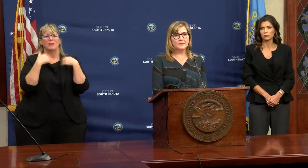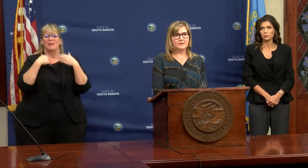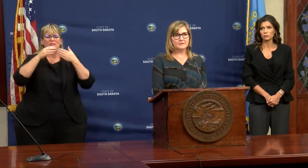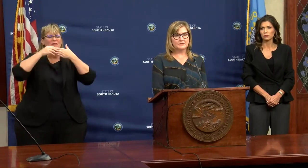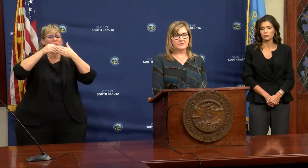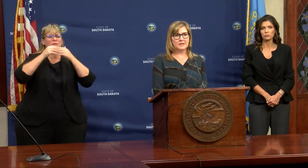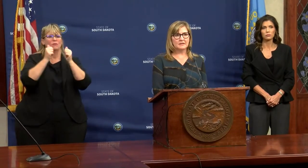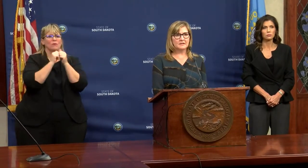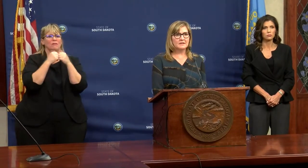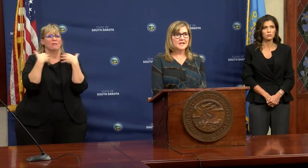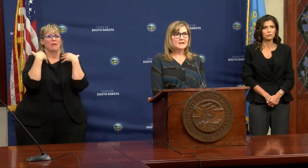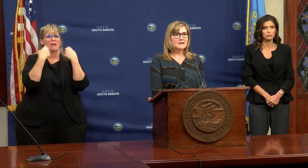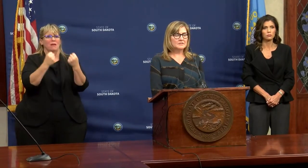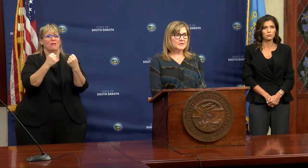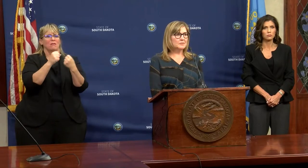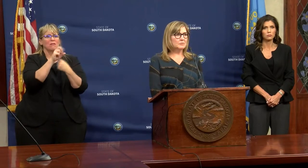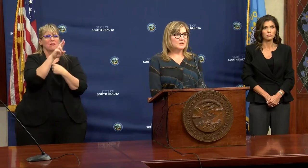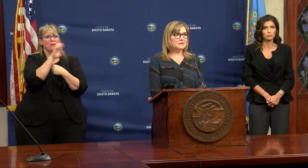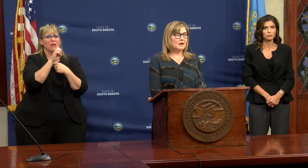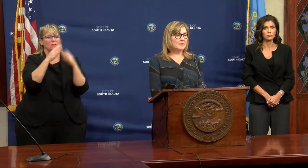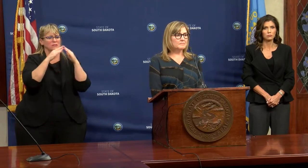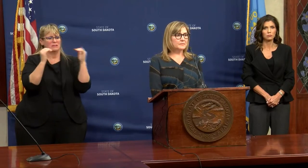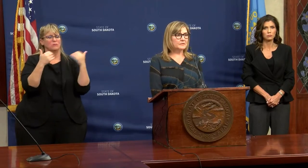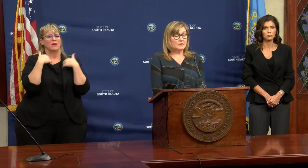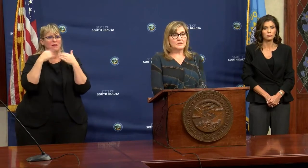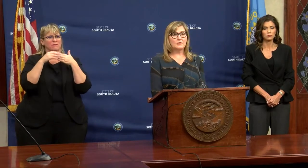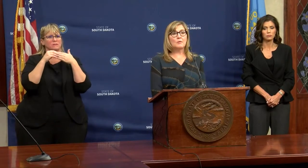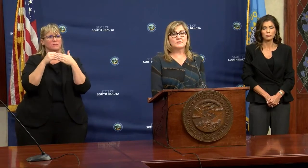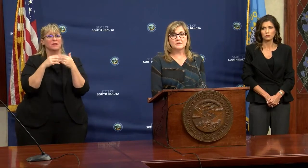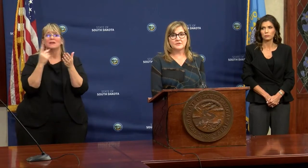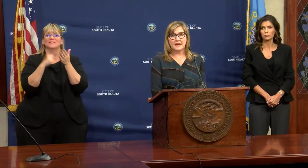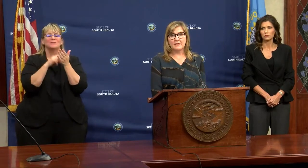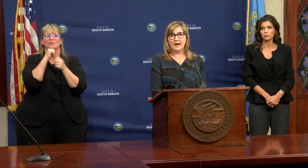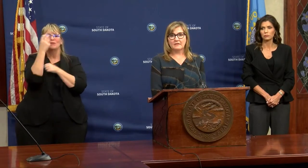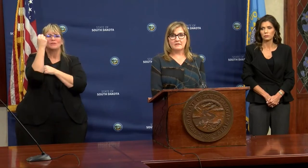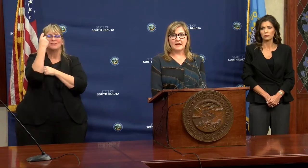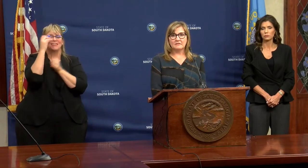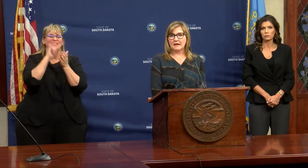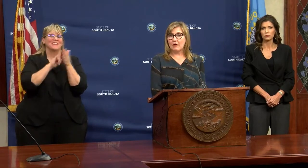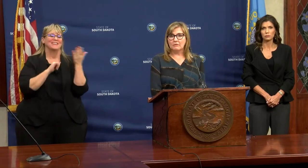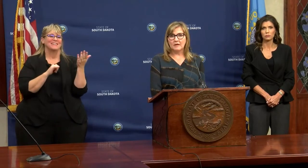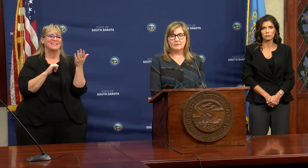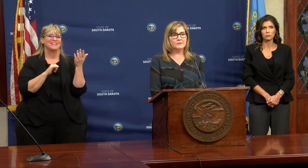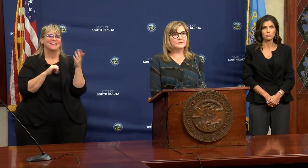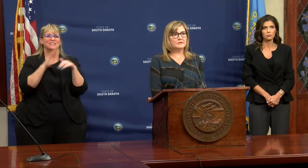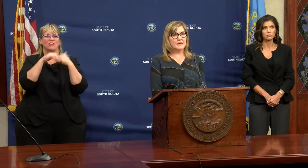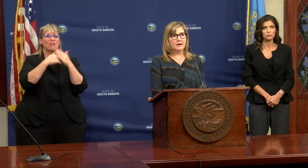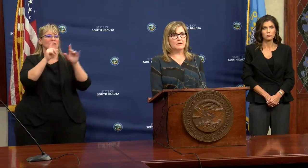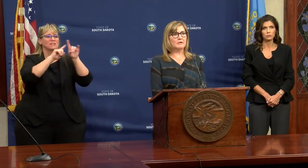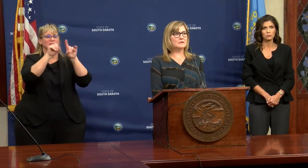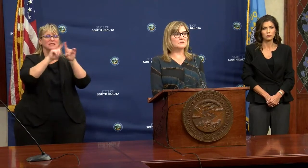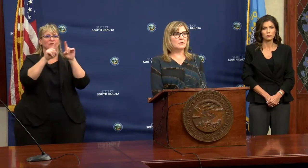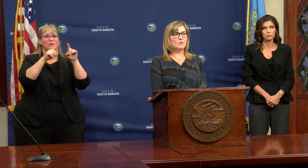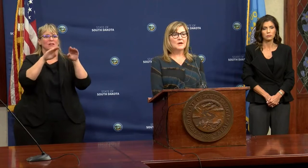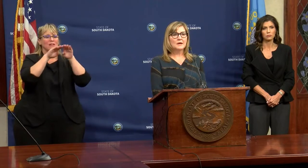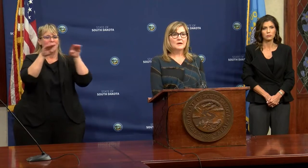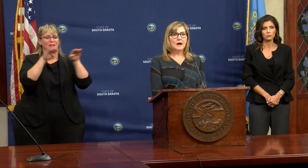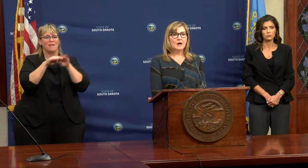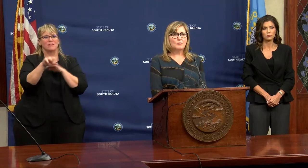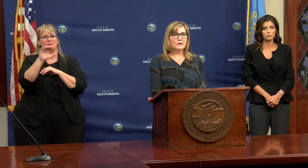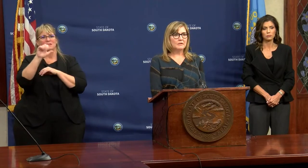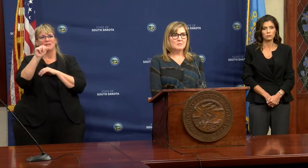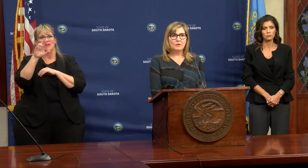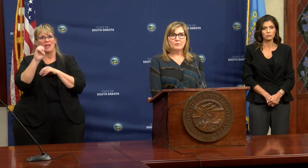in our healthcare system. And I think sometimes we, you you don't always understand that. And that's at all levels of care. And so